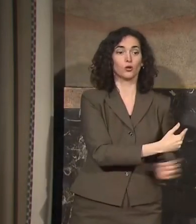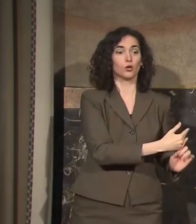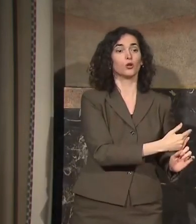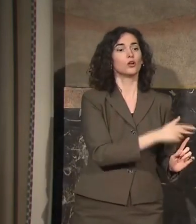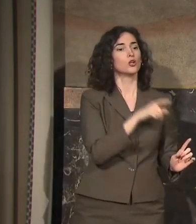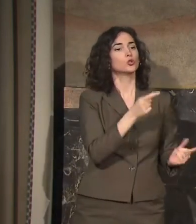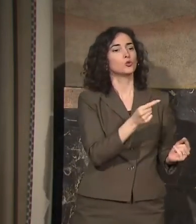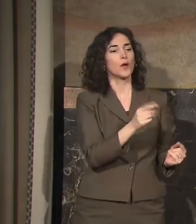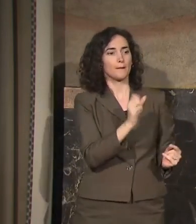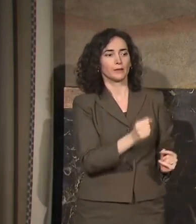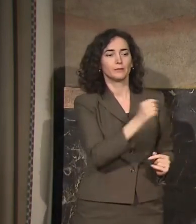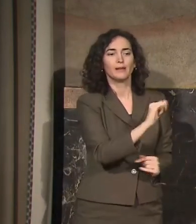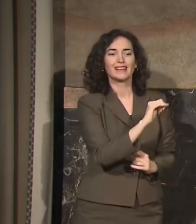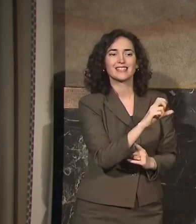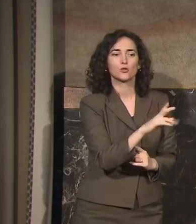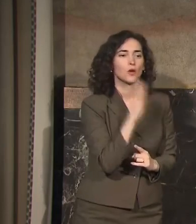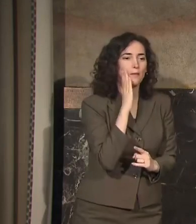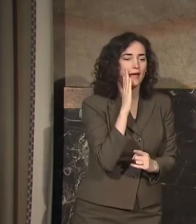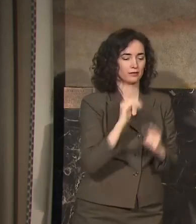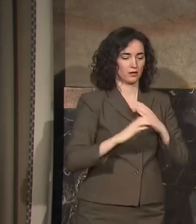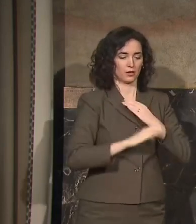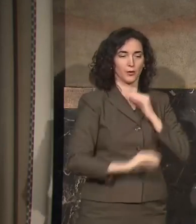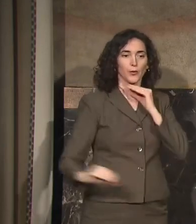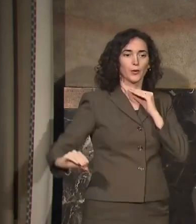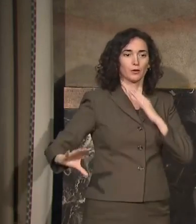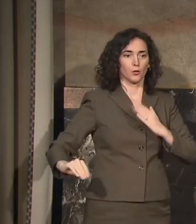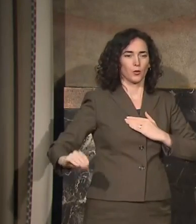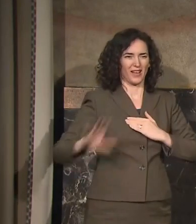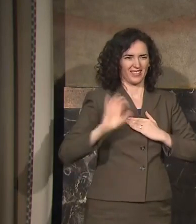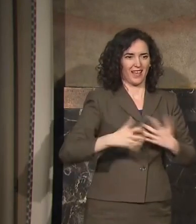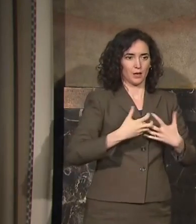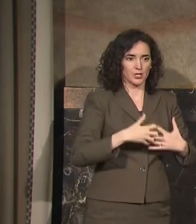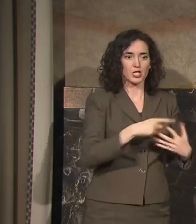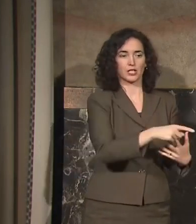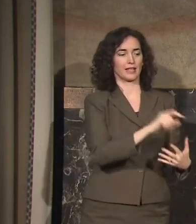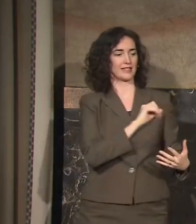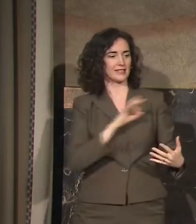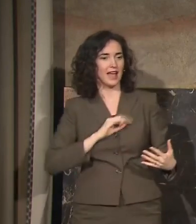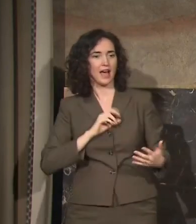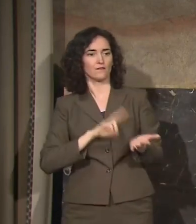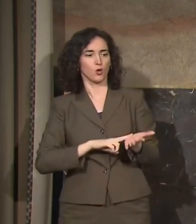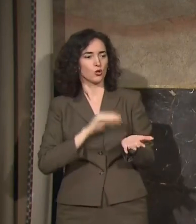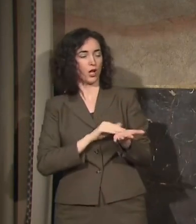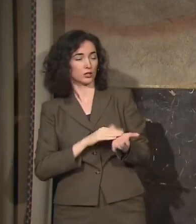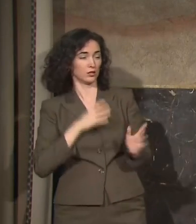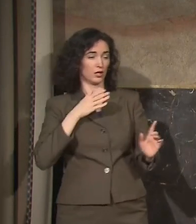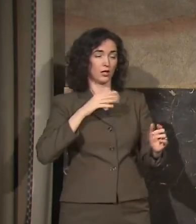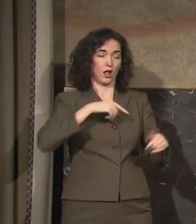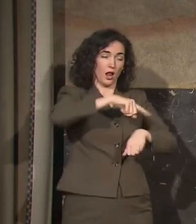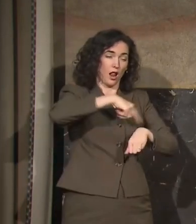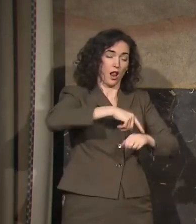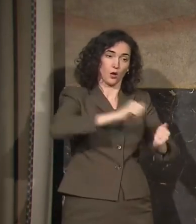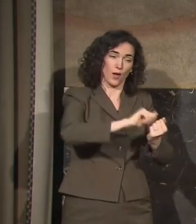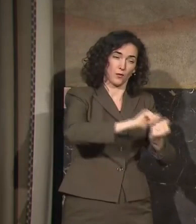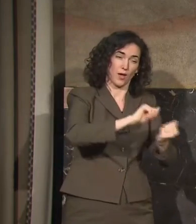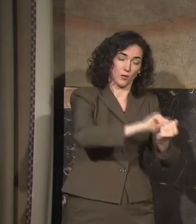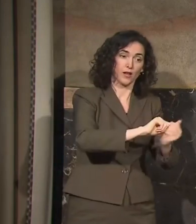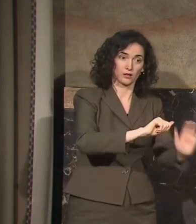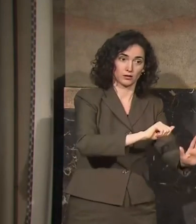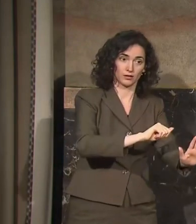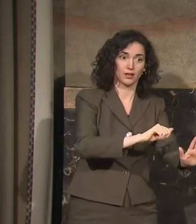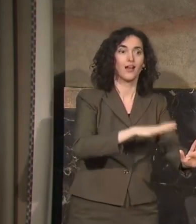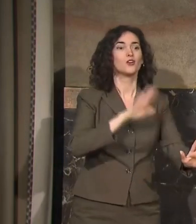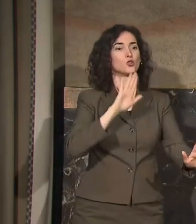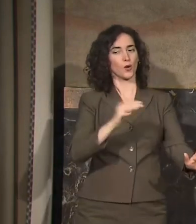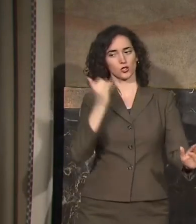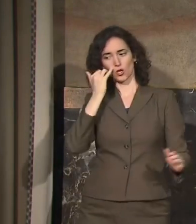of the staff and so forth. And so if we do a really good job, we're not going to see nearly as many people go to the